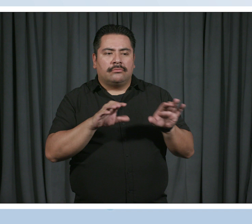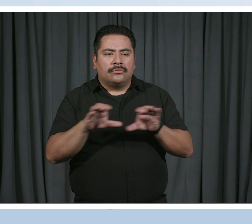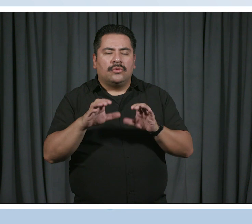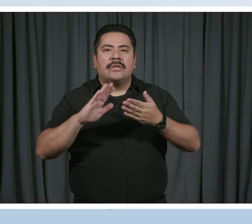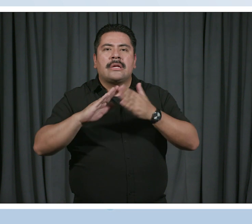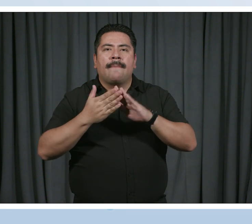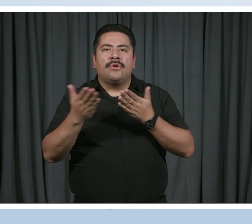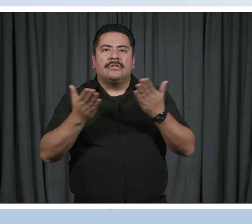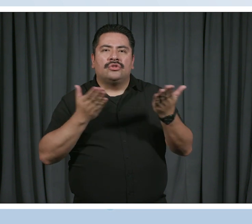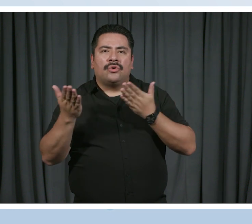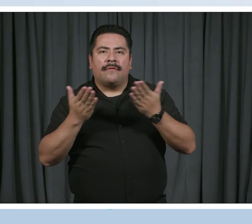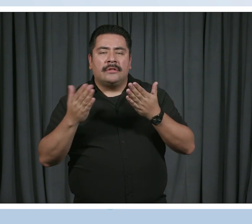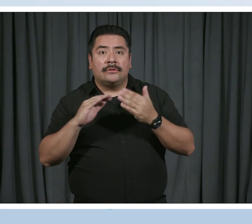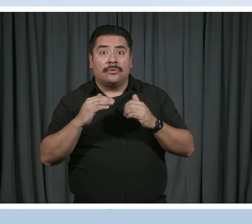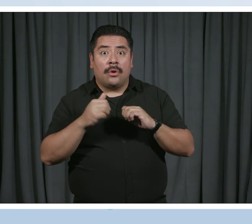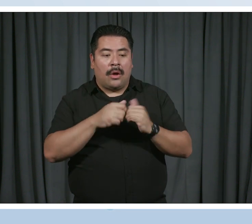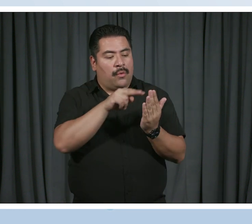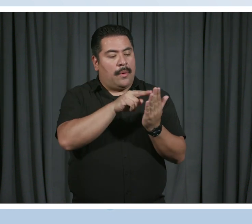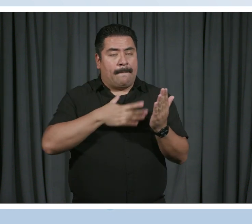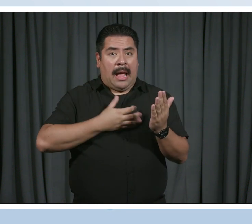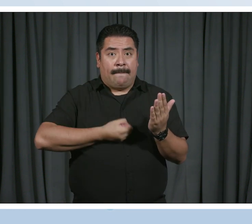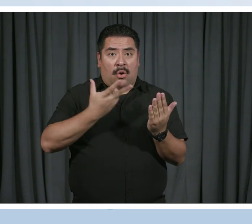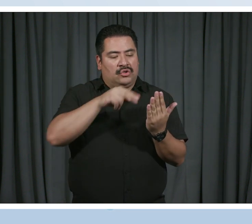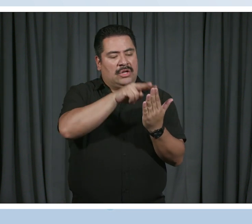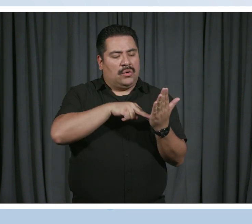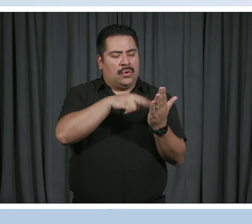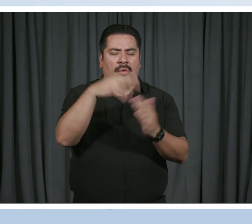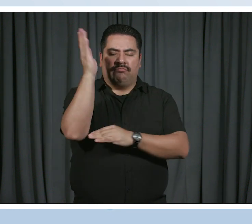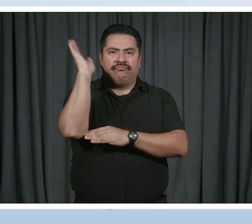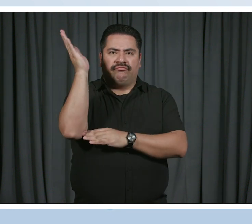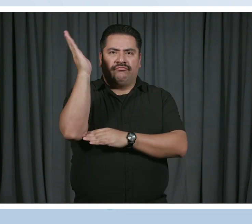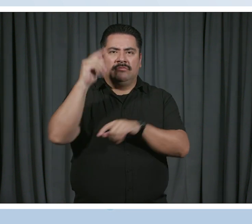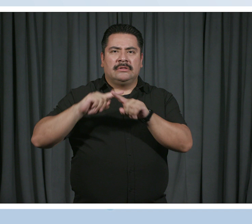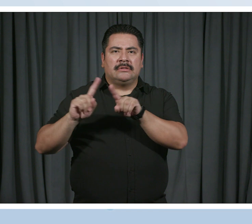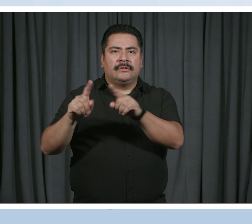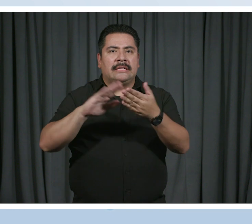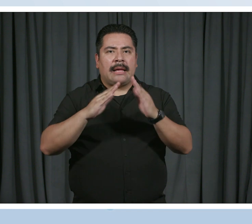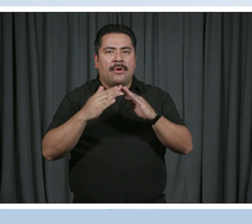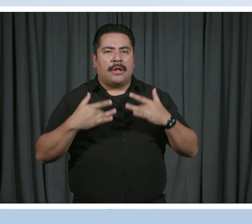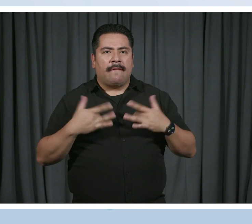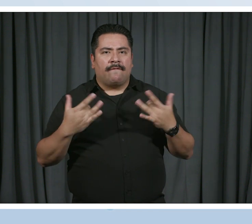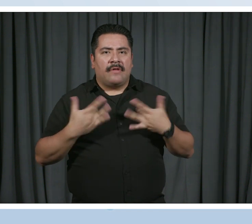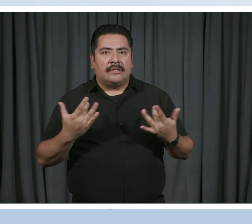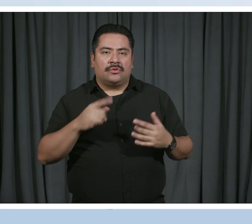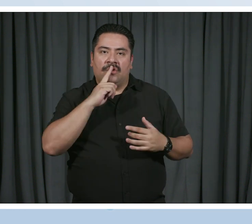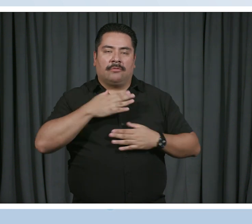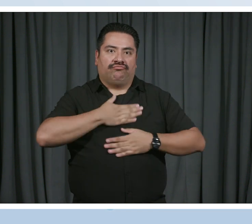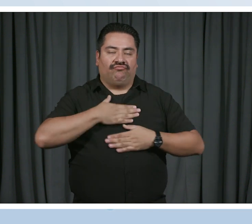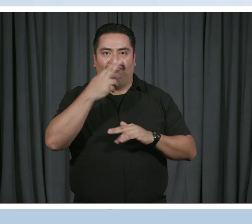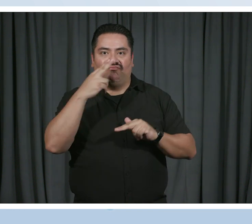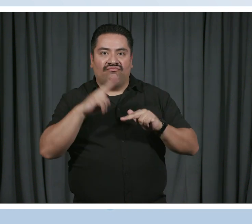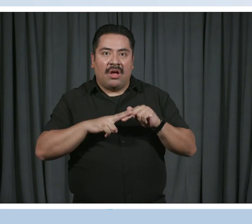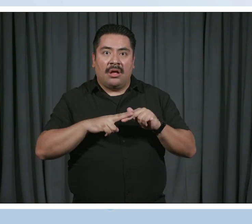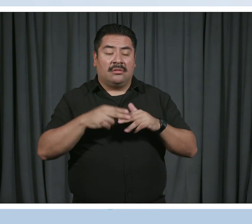community service by reading a lot of my poetry and a lot of community events. And that was really fun. And after